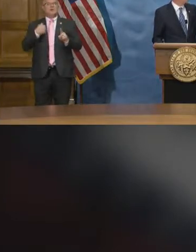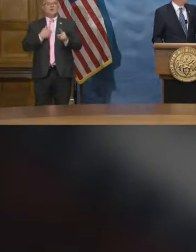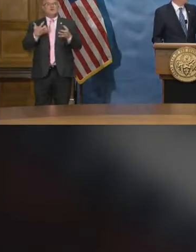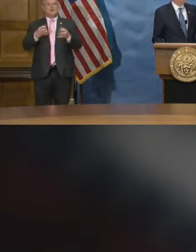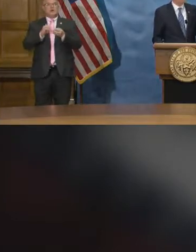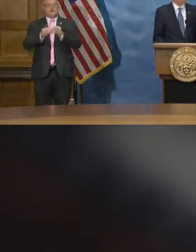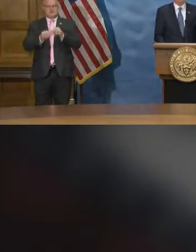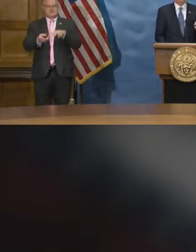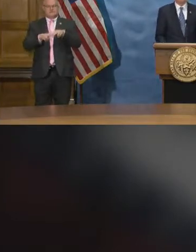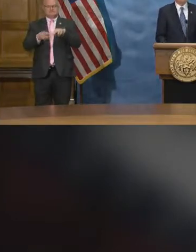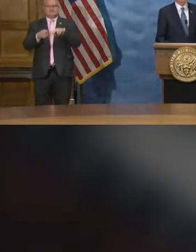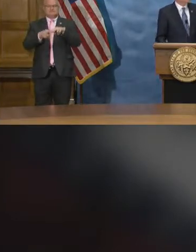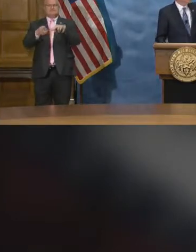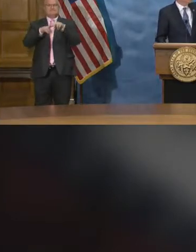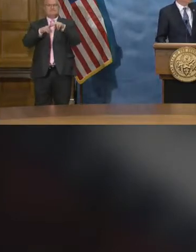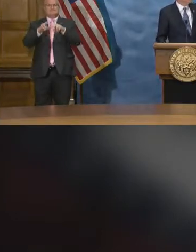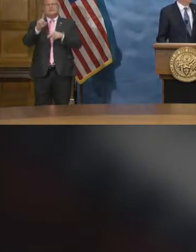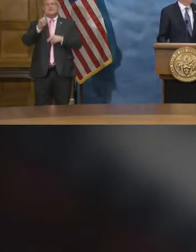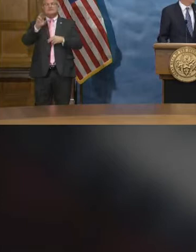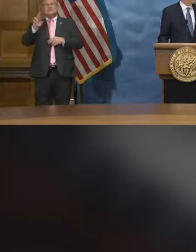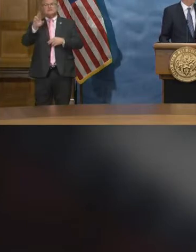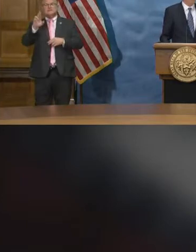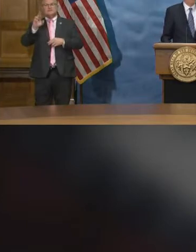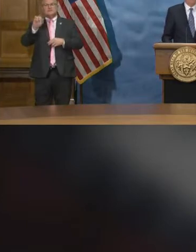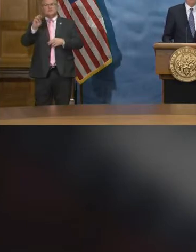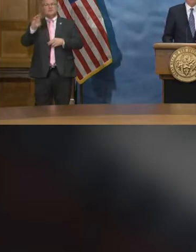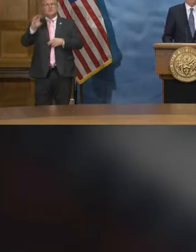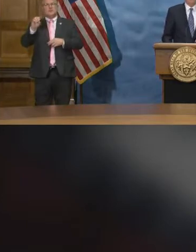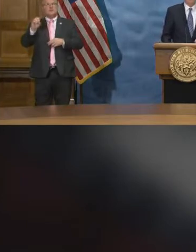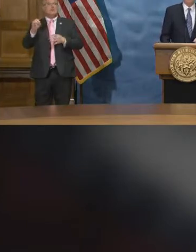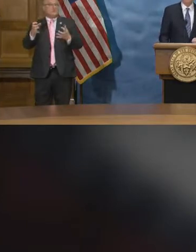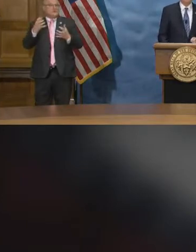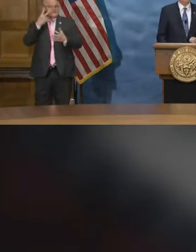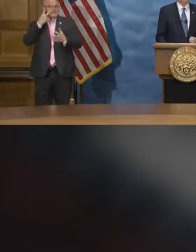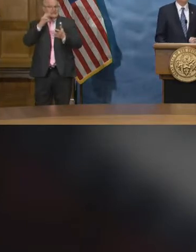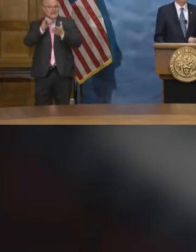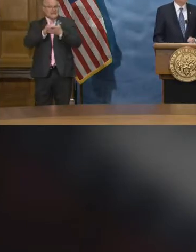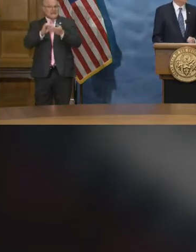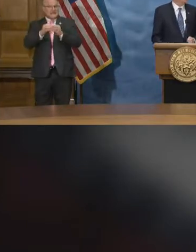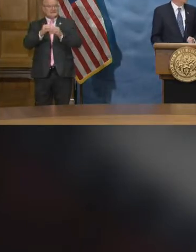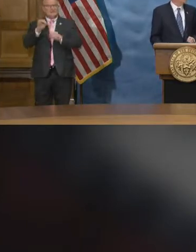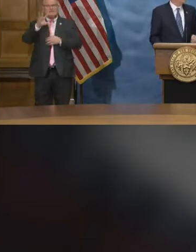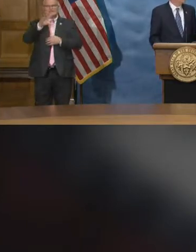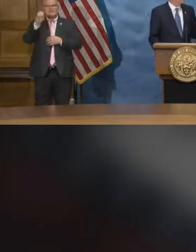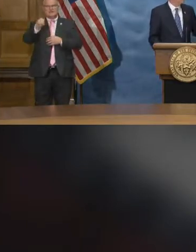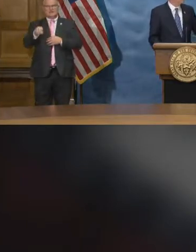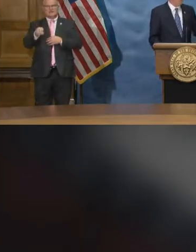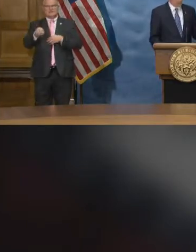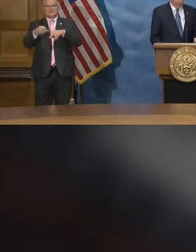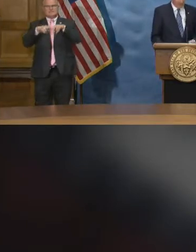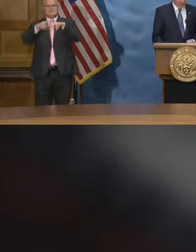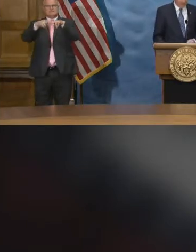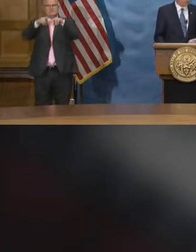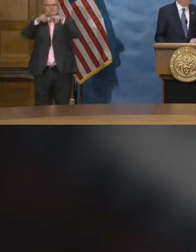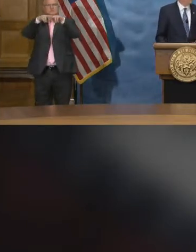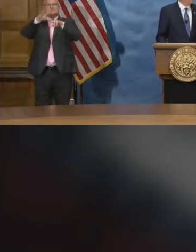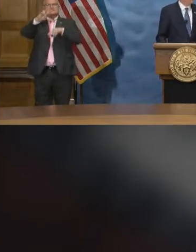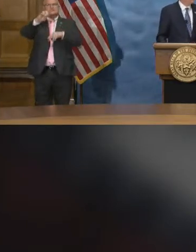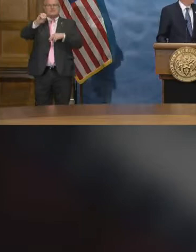number to increase. Dr. Merrill particularly to like to see that 50% get up to